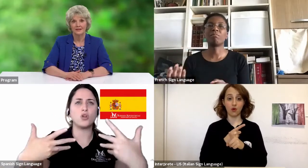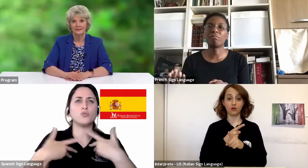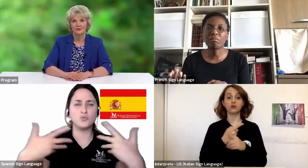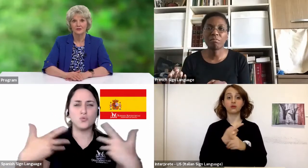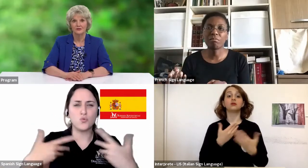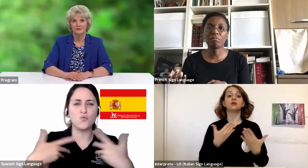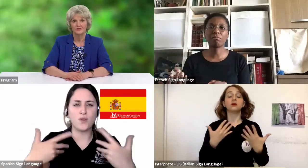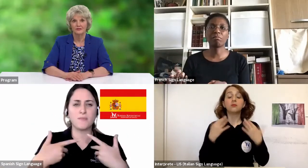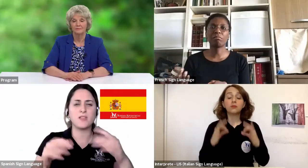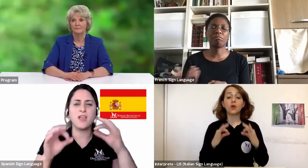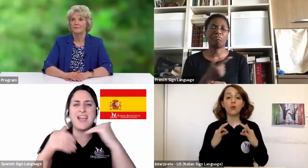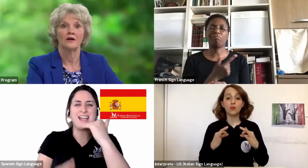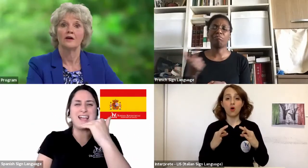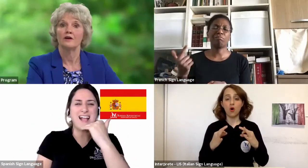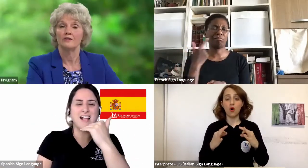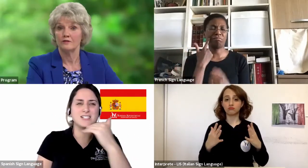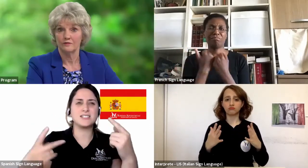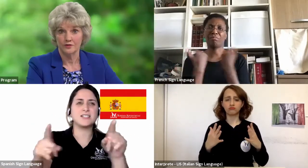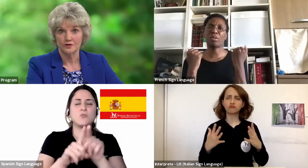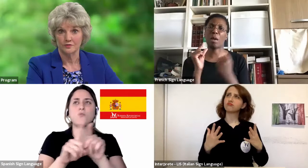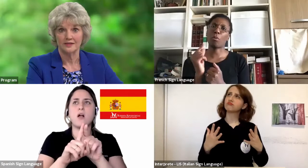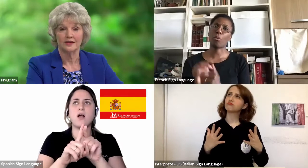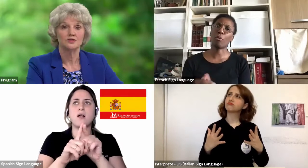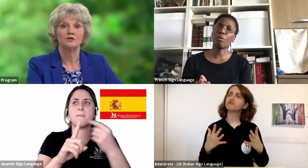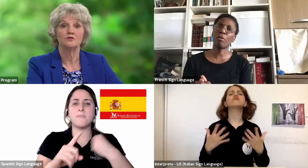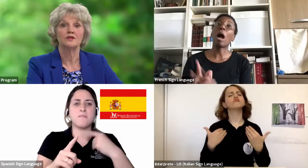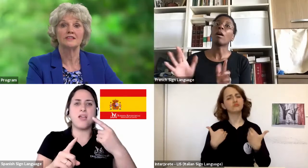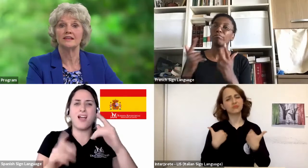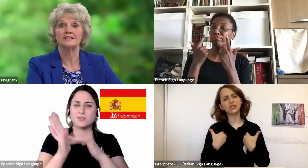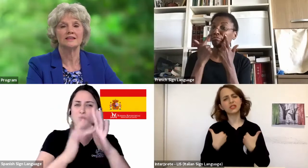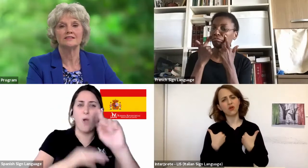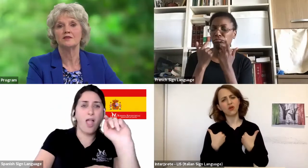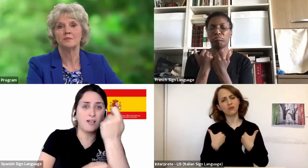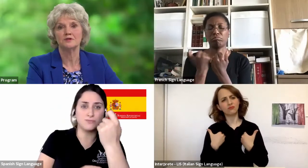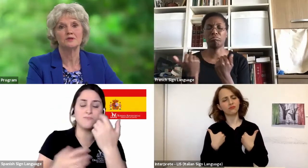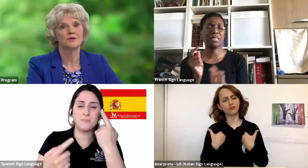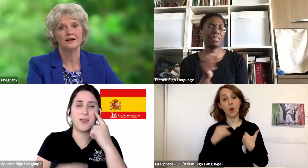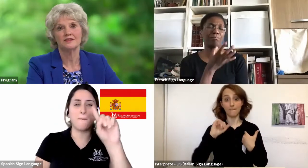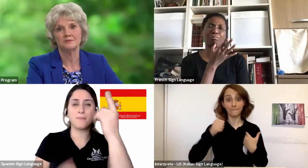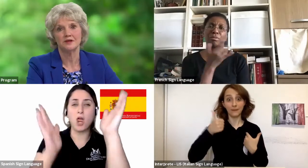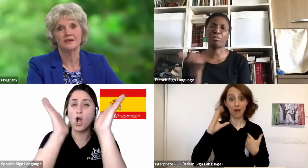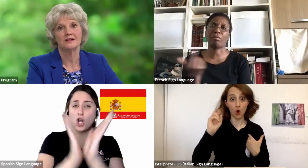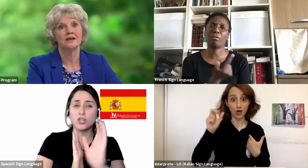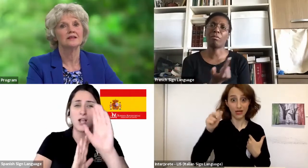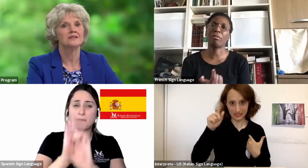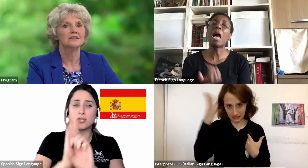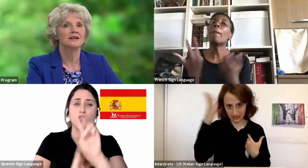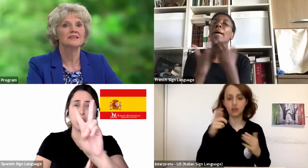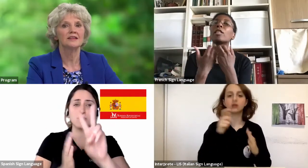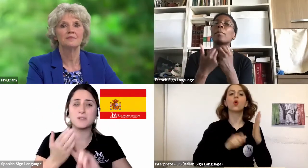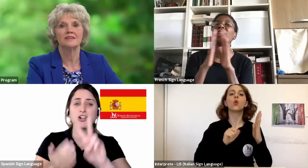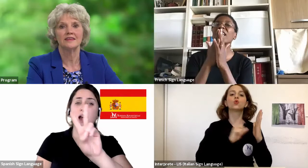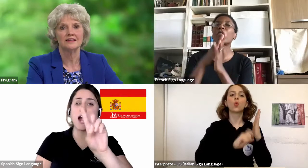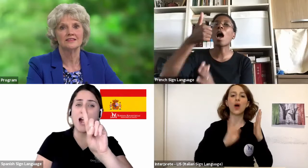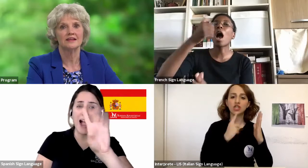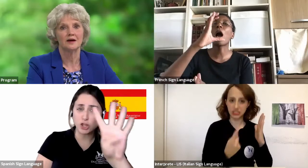at least on the surface. 1 Corinthians 2, 14 says that the person without the Spirit does not